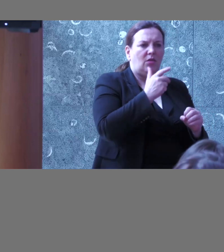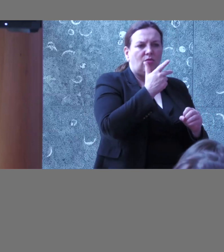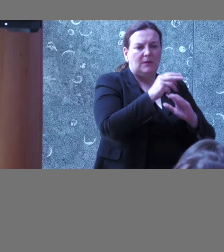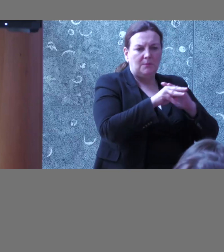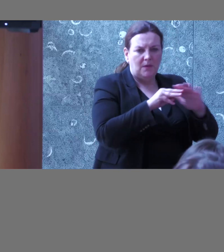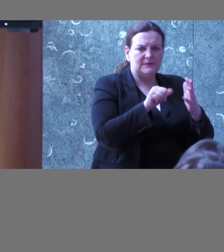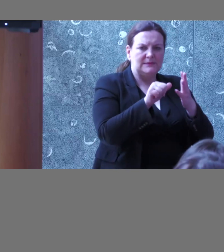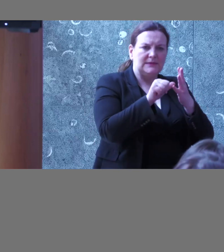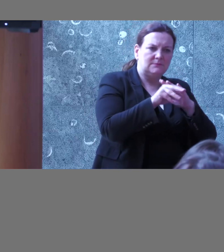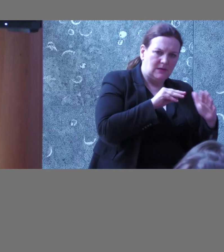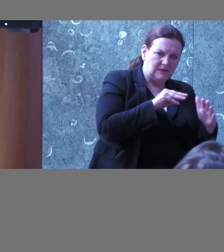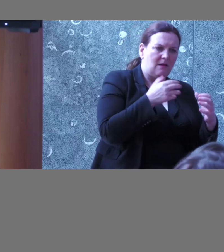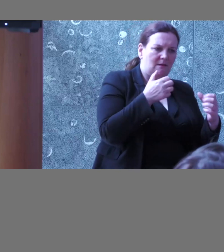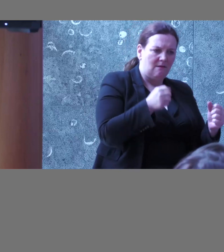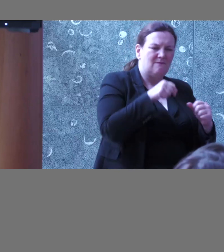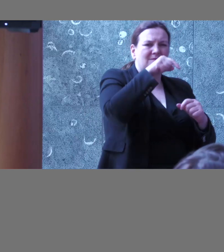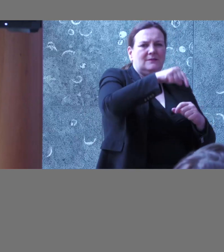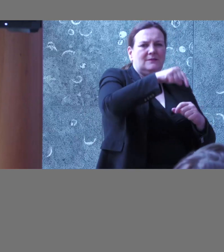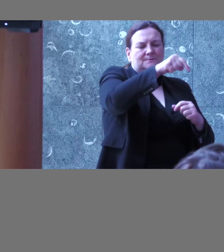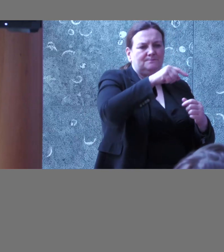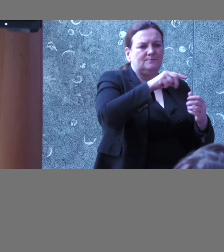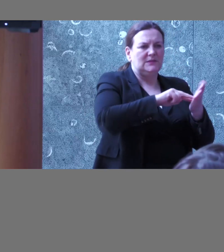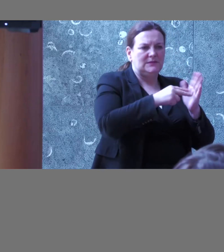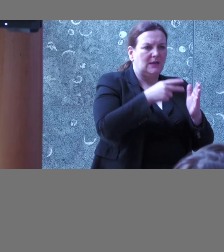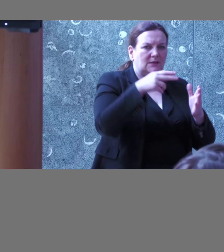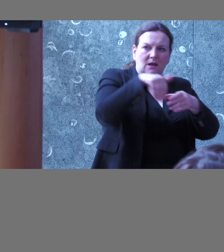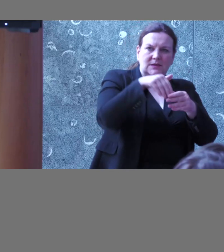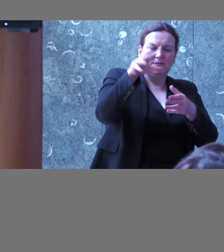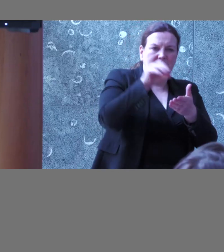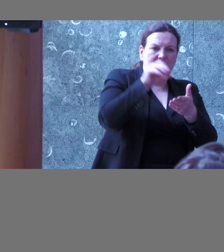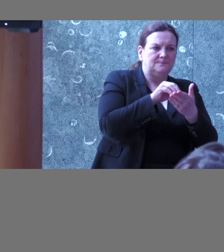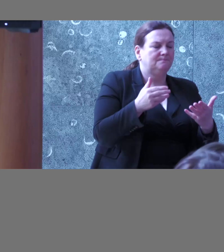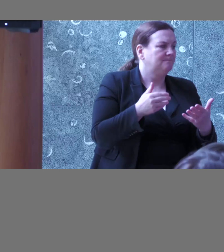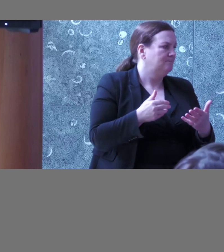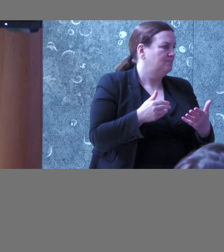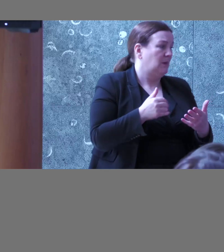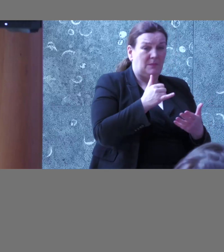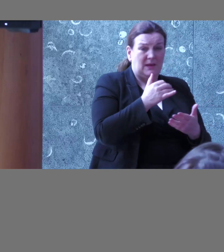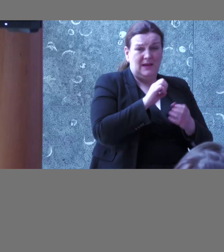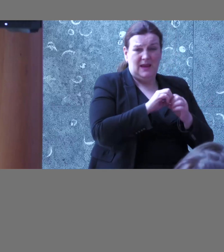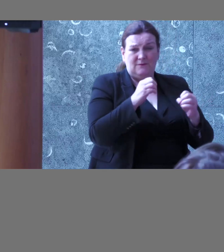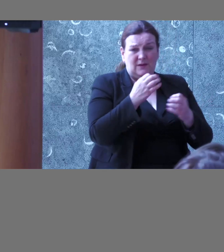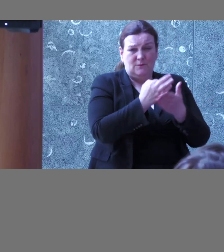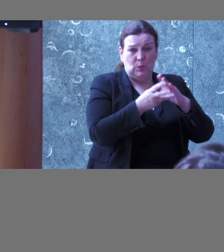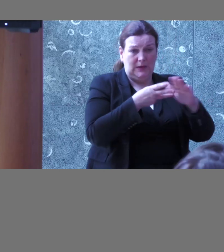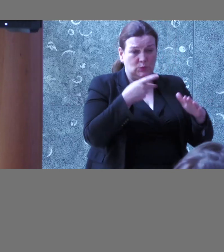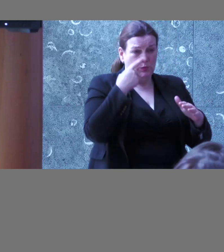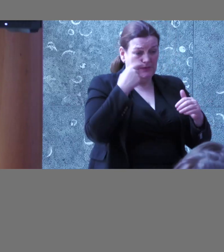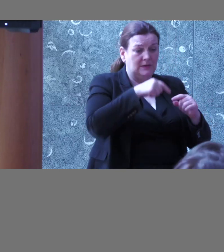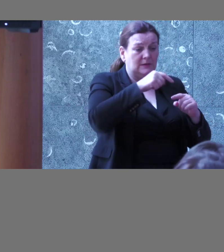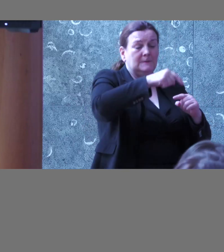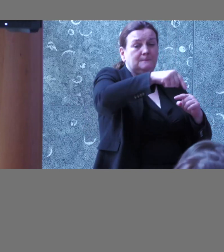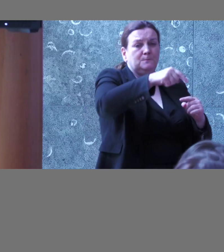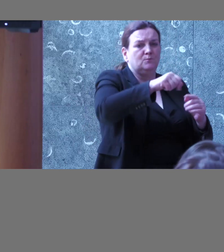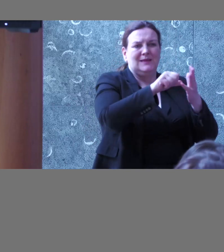moves if you see a new template or something every kind of few weeks or something that's great you could have 60